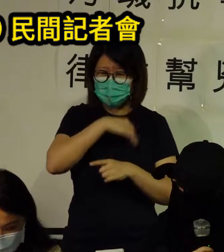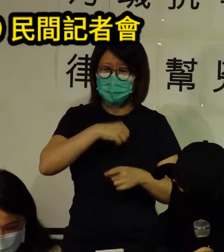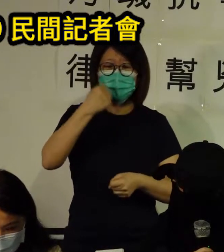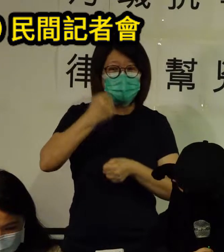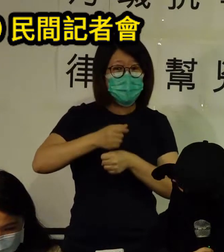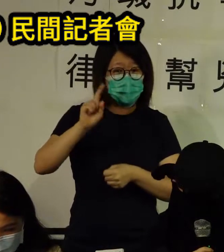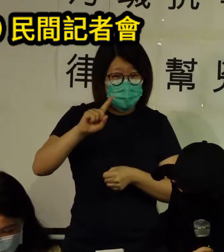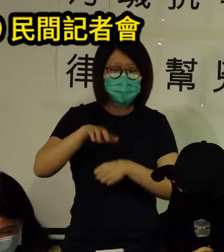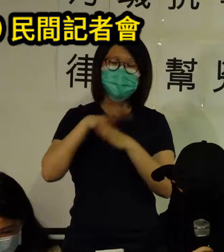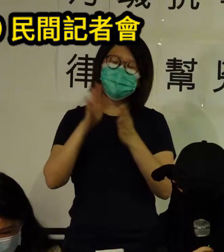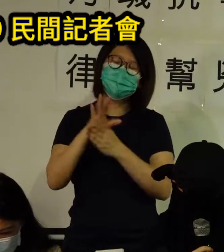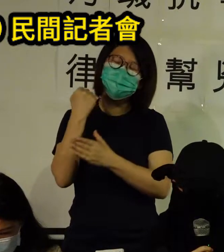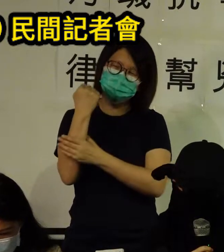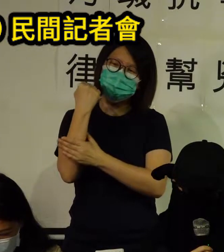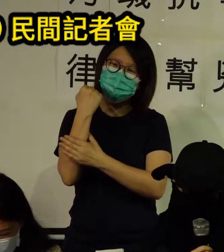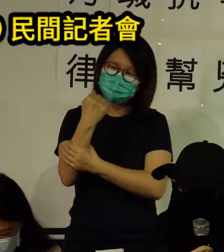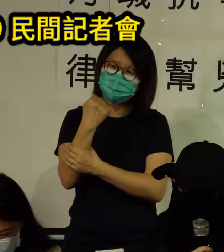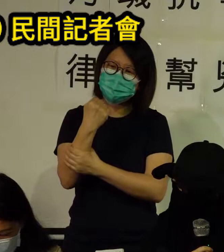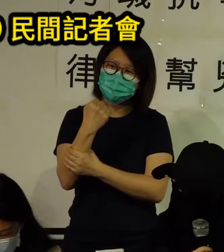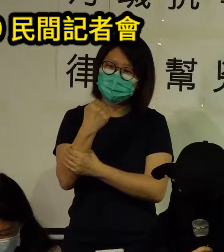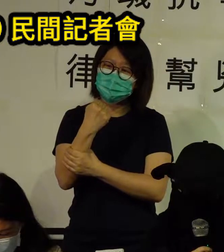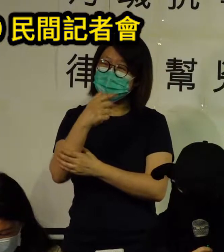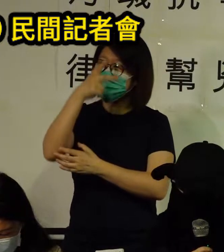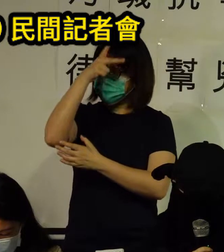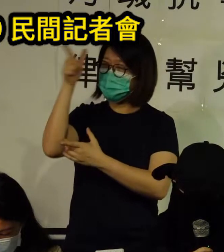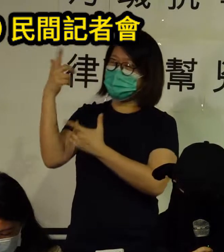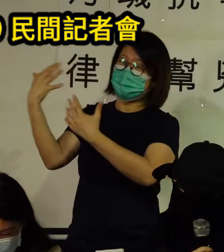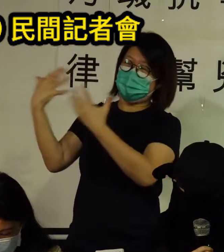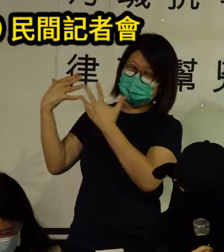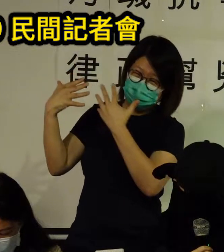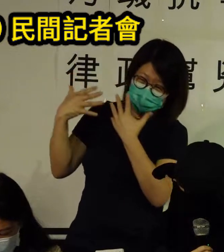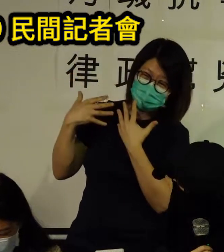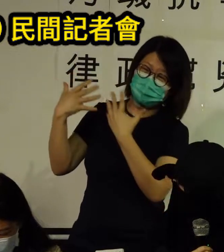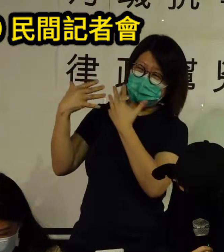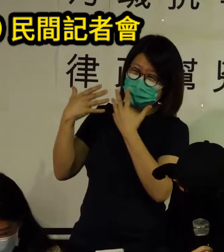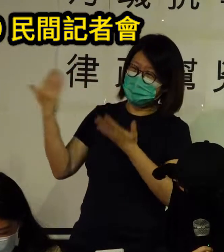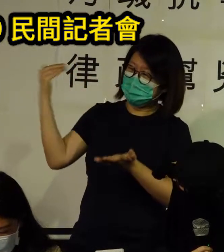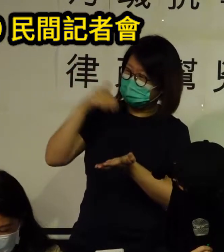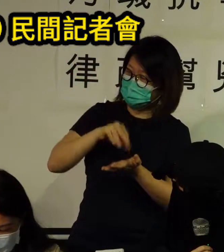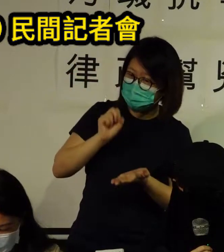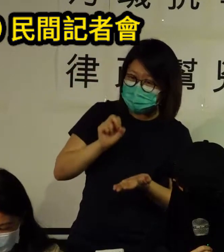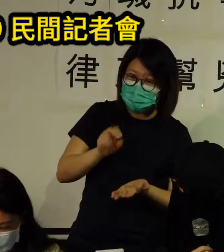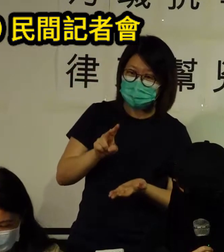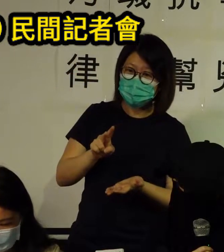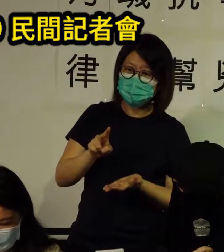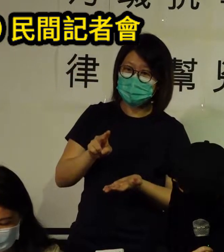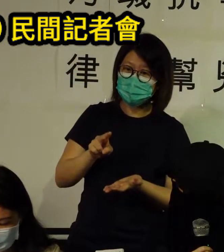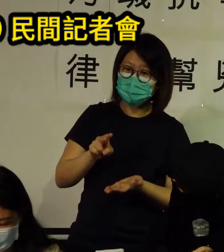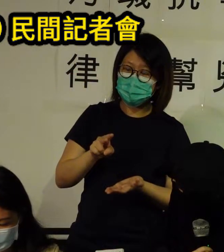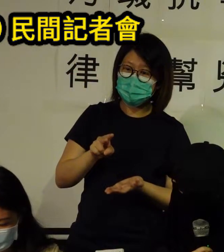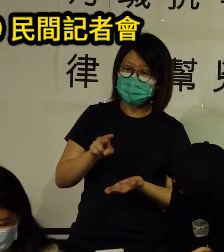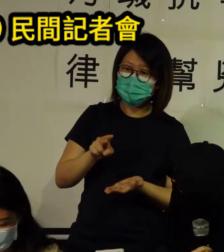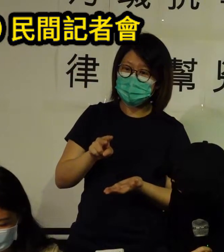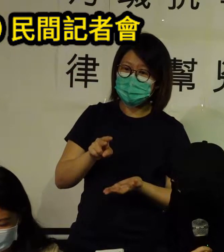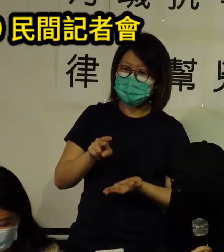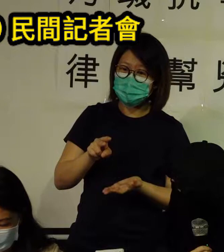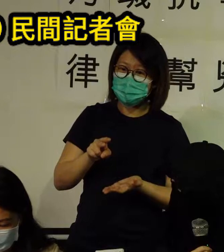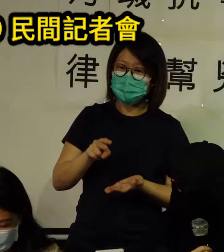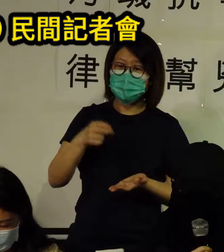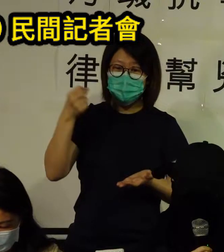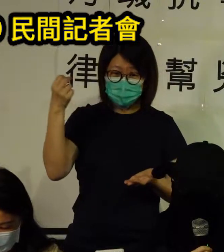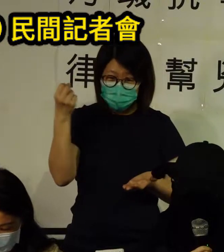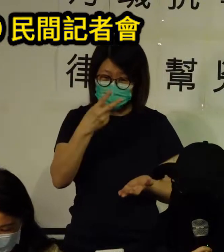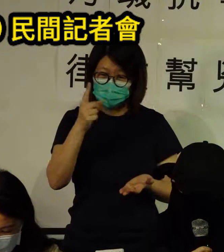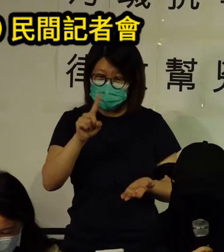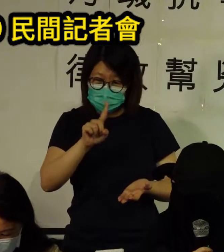justice the fact that it was the police chief that spoke denotes that the highest legal power in Hong Kong has been handed